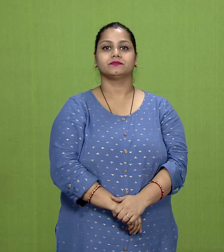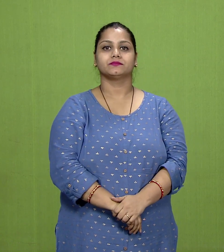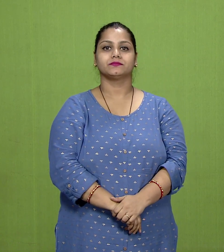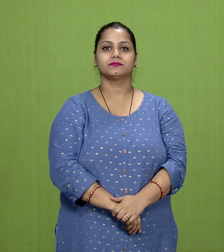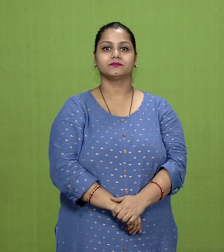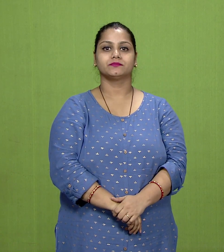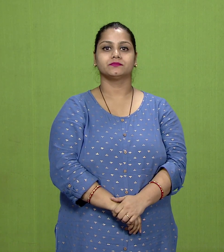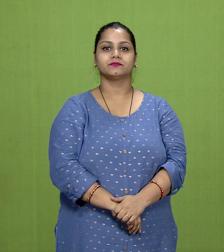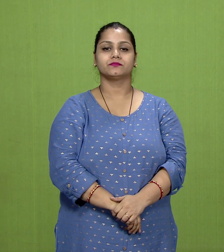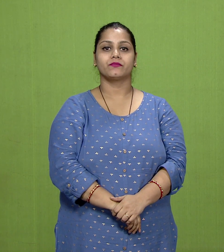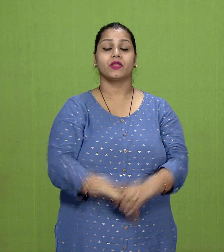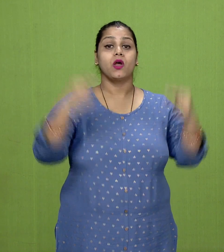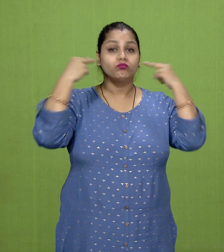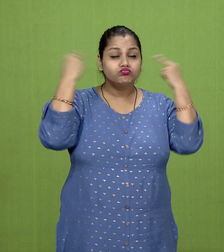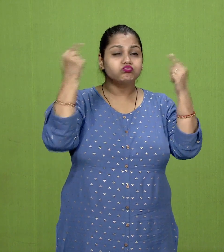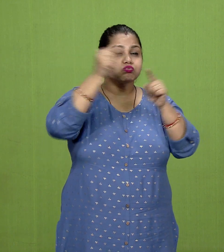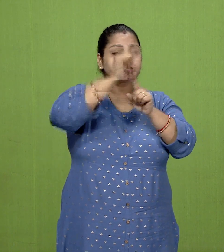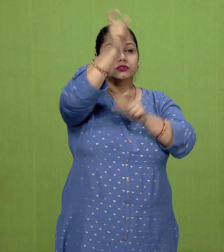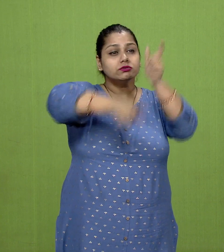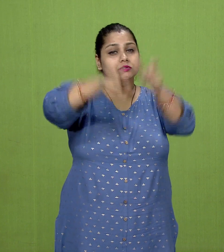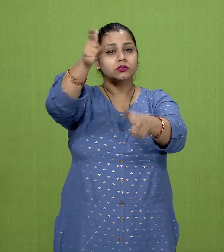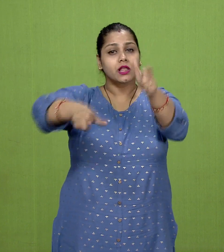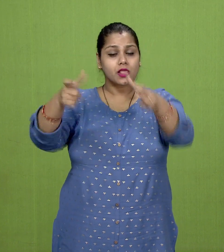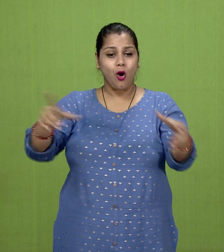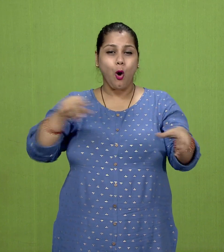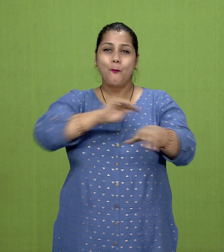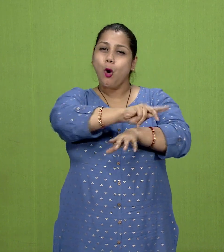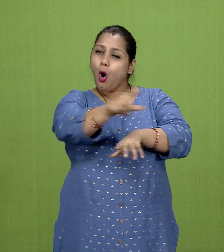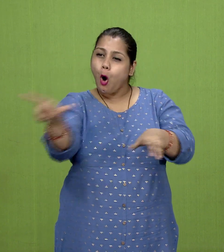popular assemblies of all members of the Janas